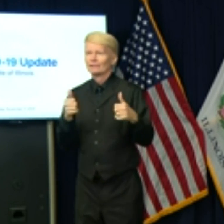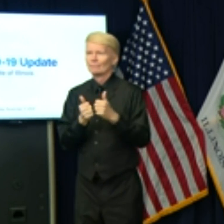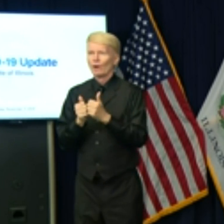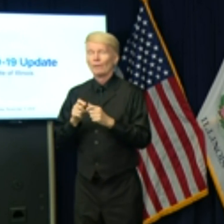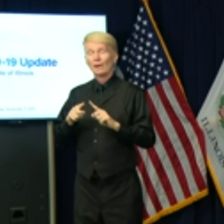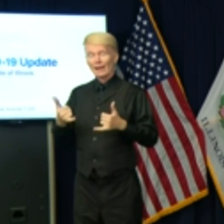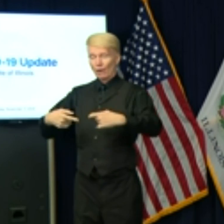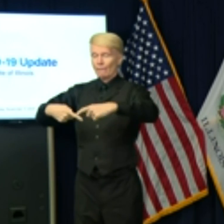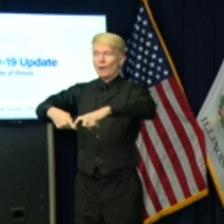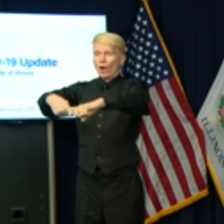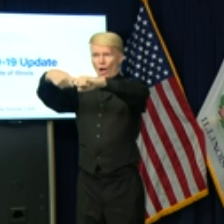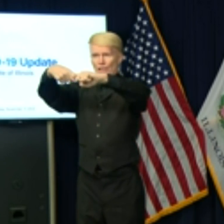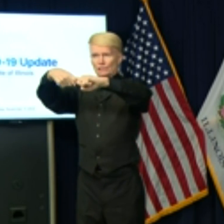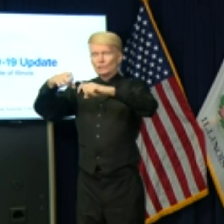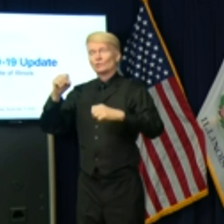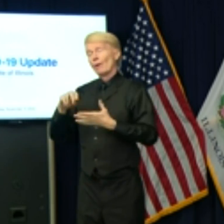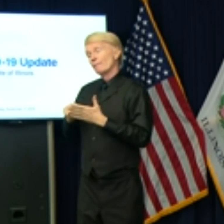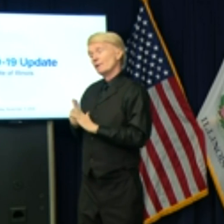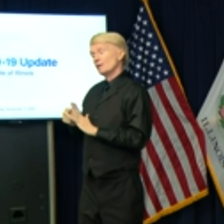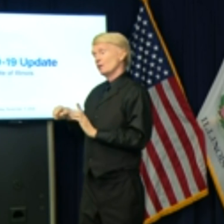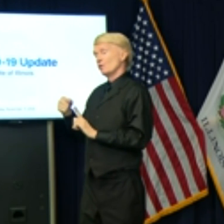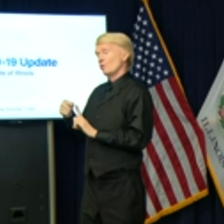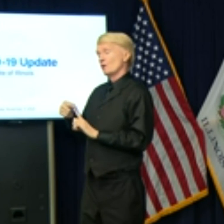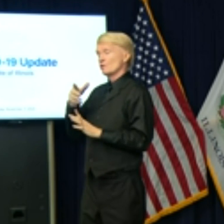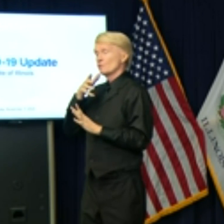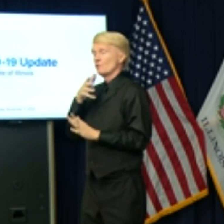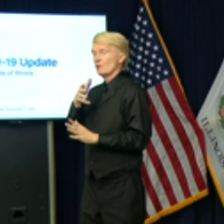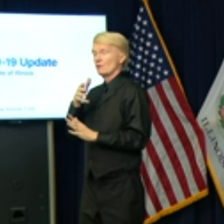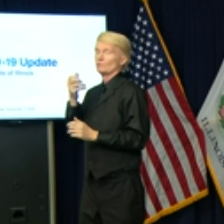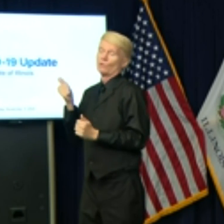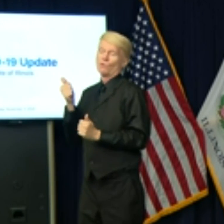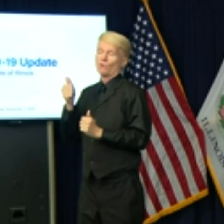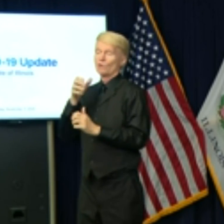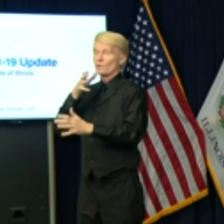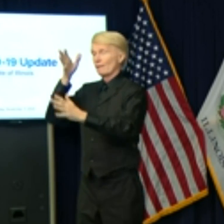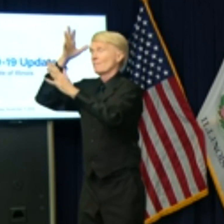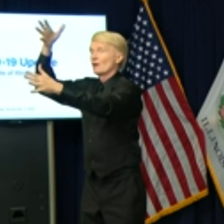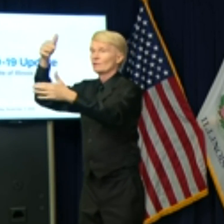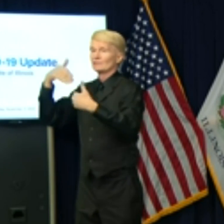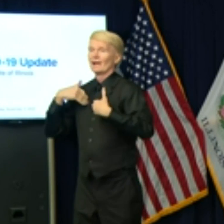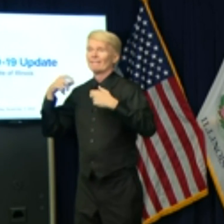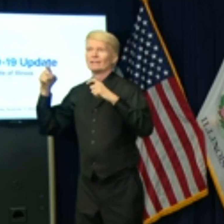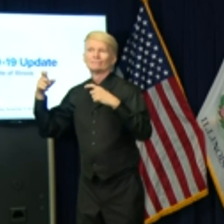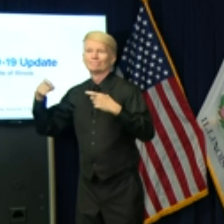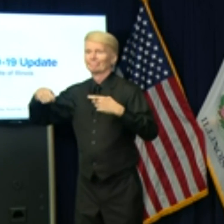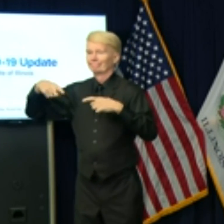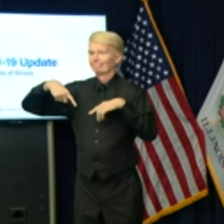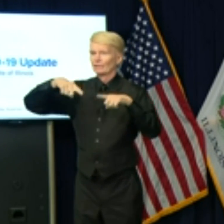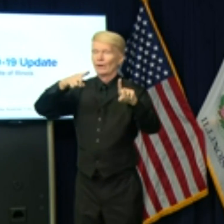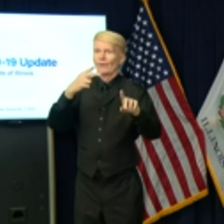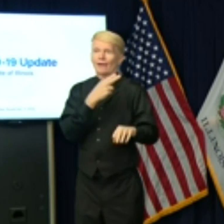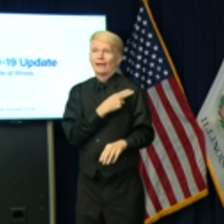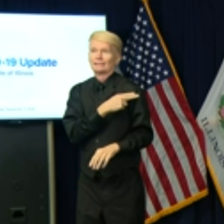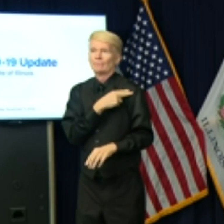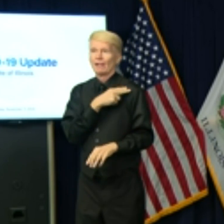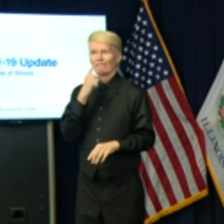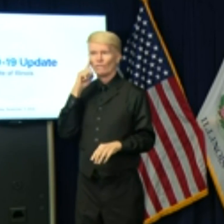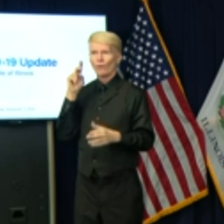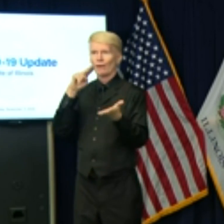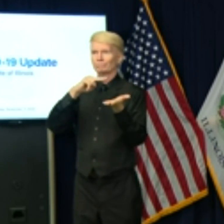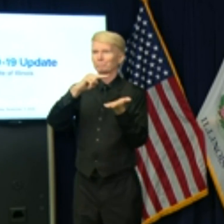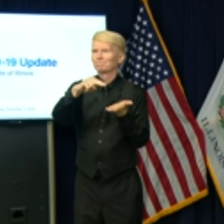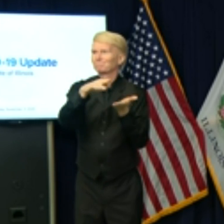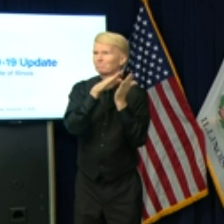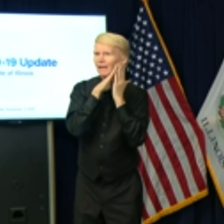when their parents or grandparents want to go to the hospital for something, there's actually a bed, that there's actually a healthy nurse or doctor or respiratory